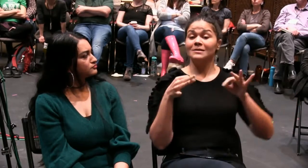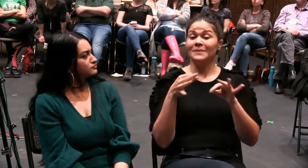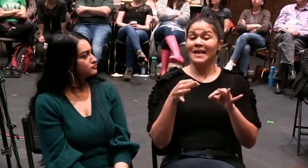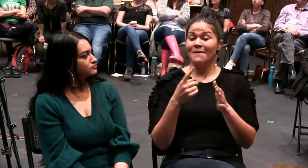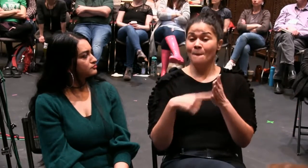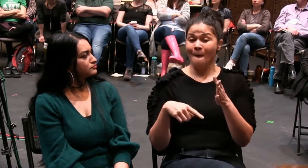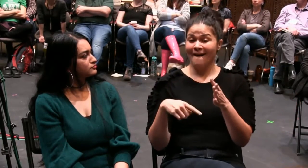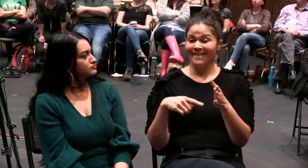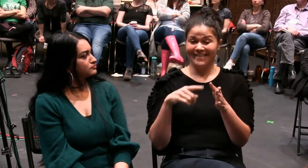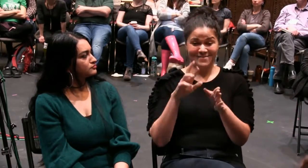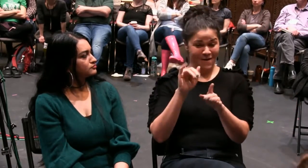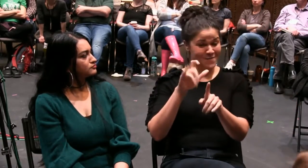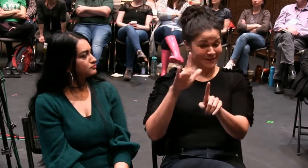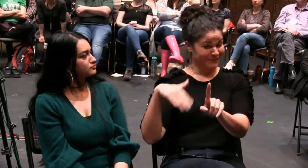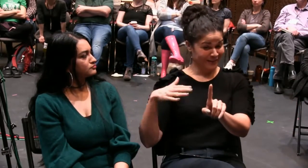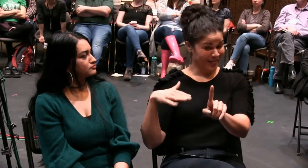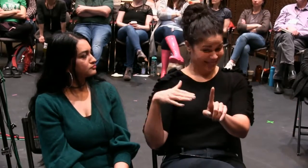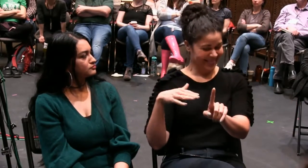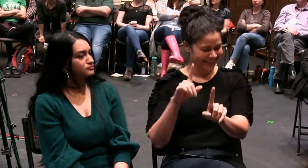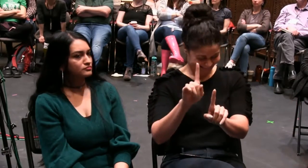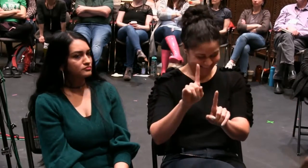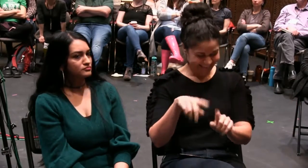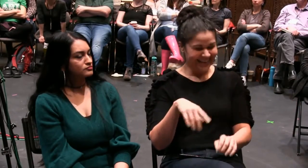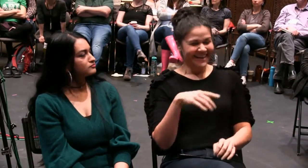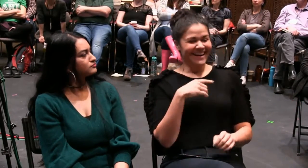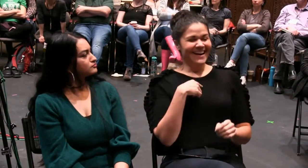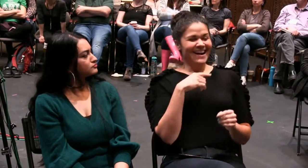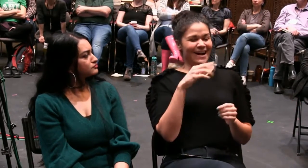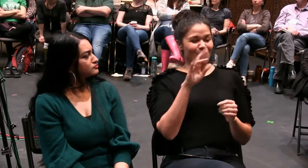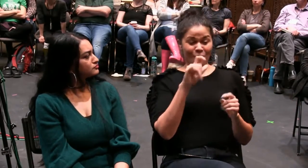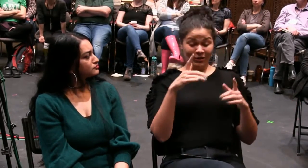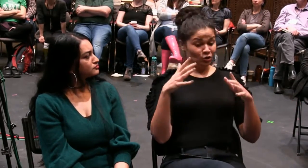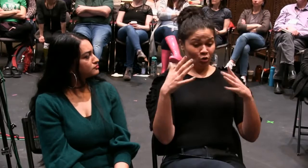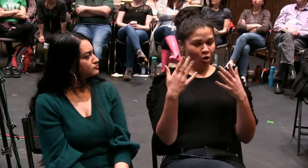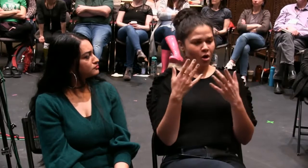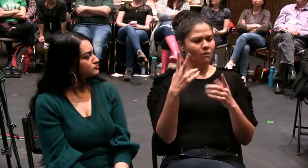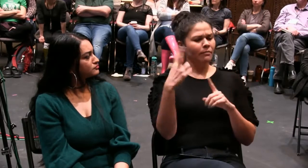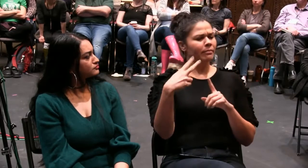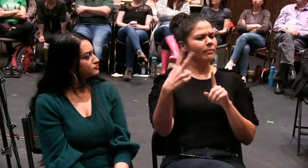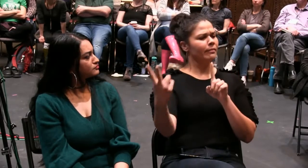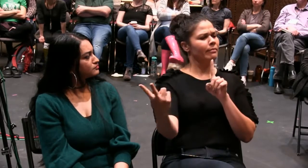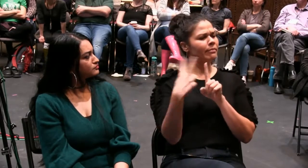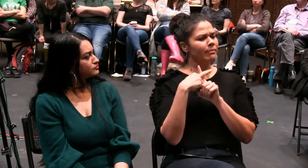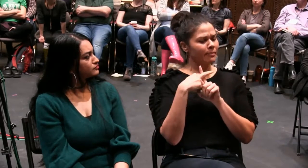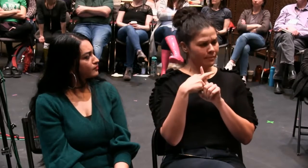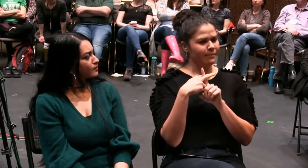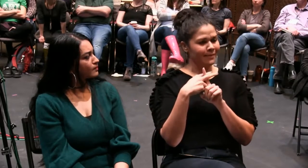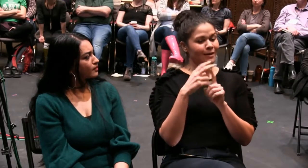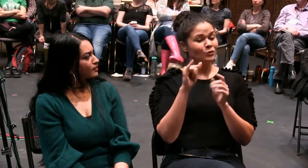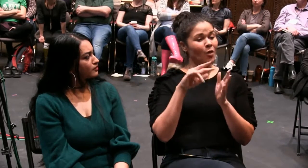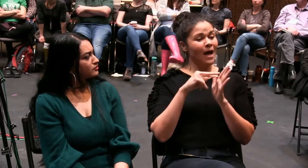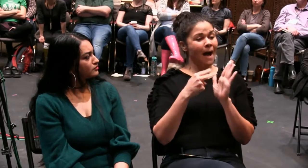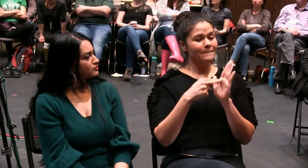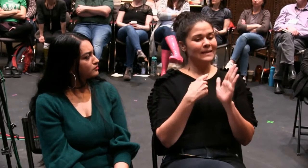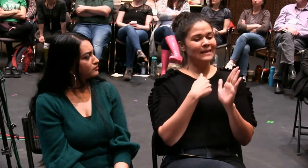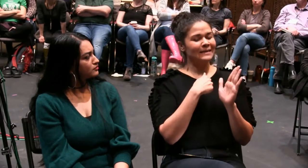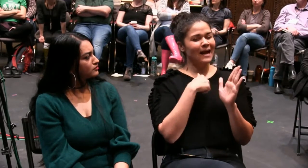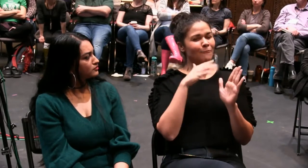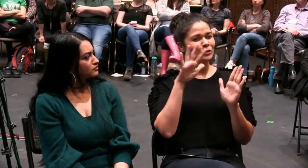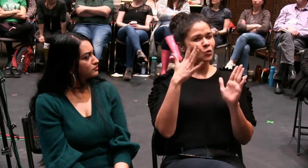And I haven't actually talked about what my racial identity is. So you still don't know. But those snap judgments